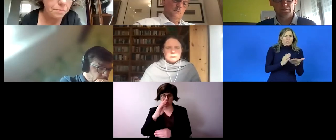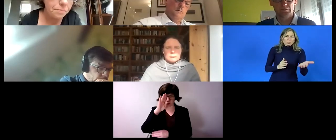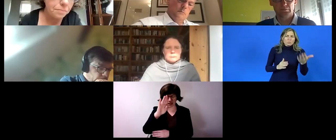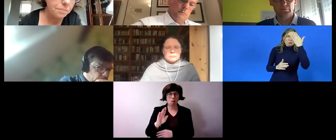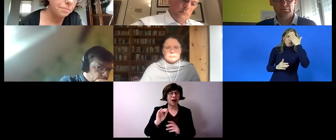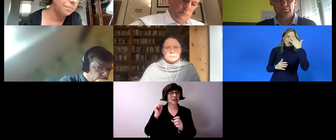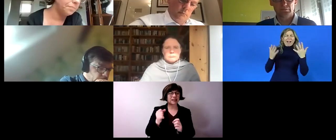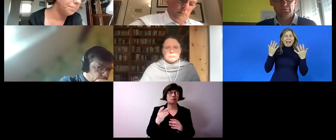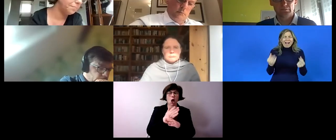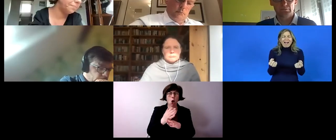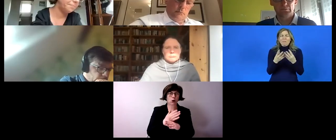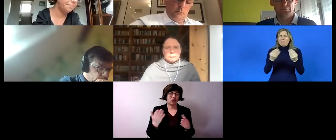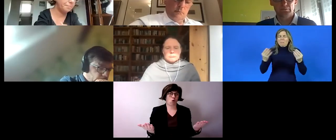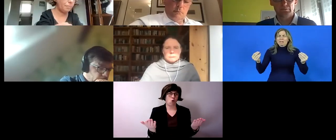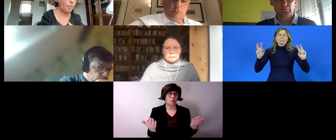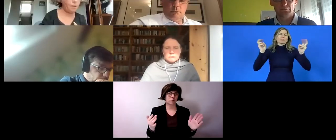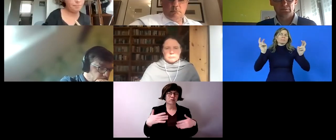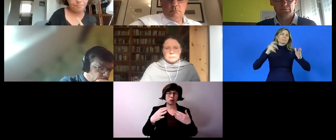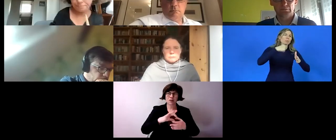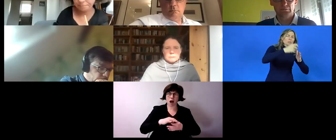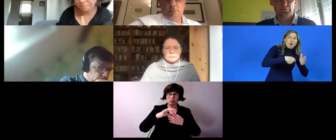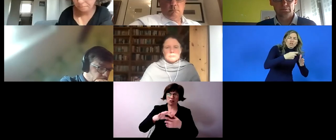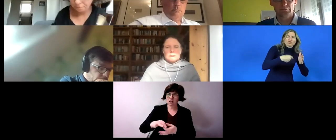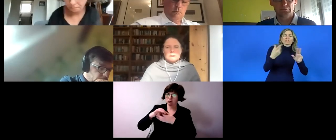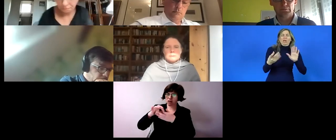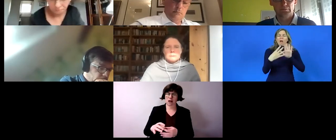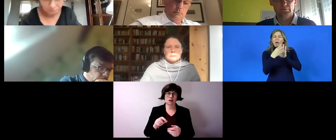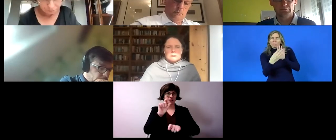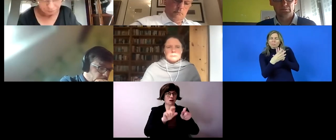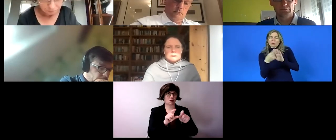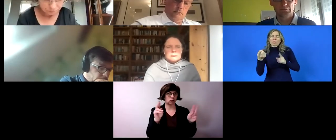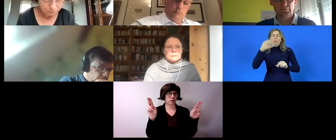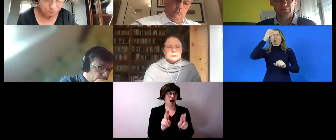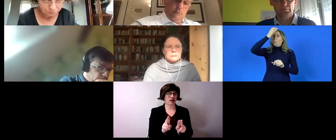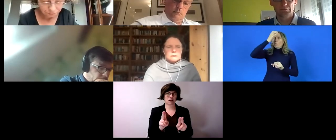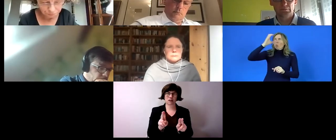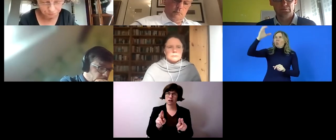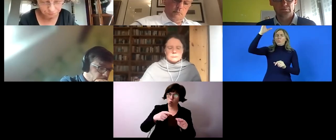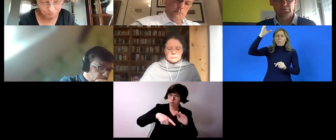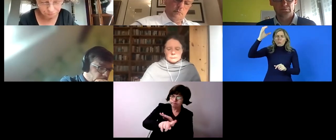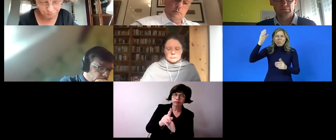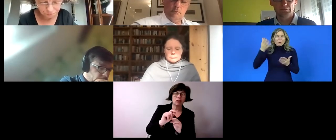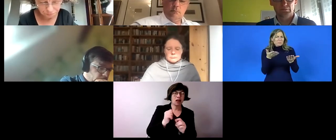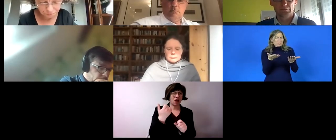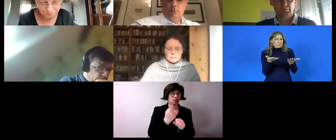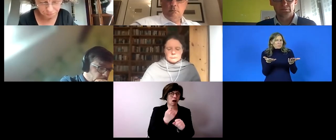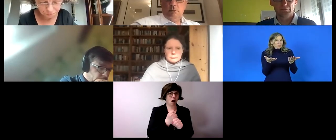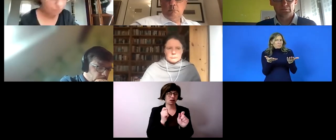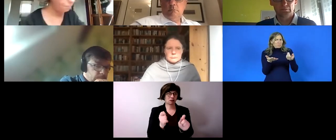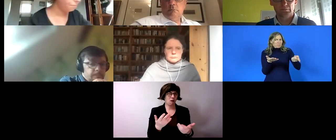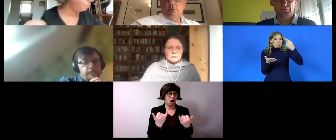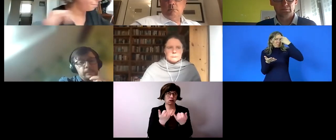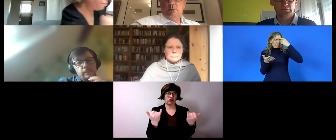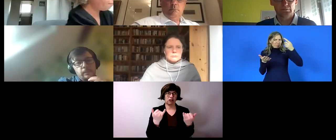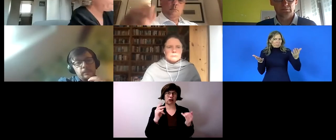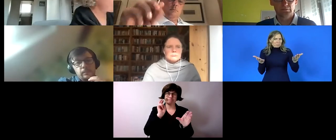projects and models and concepts and um what do you think about them are